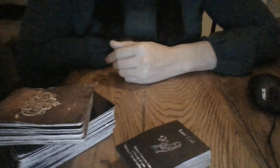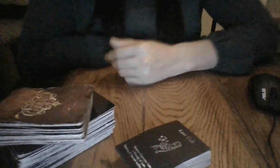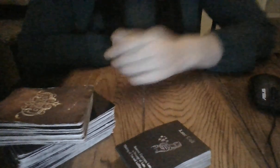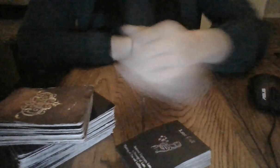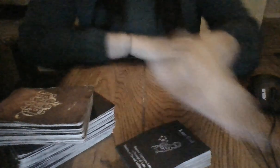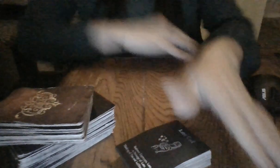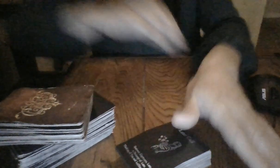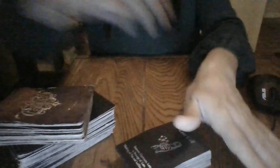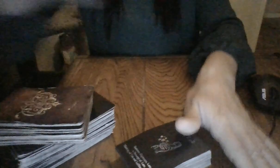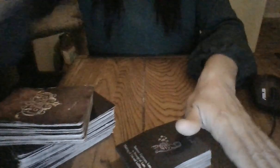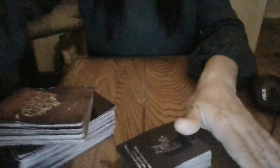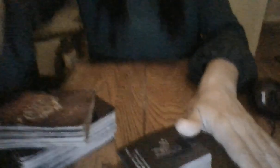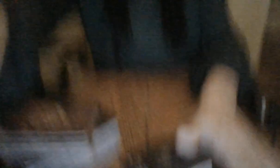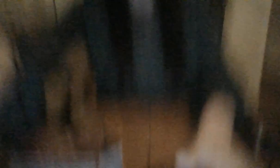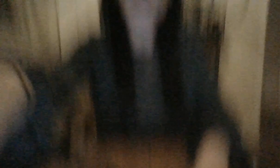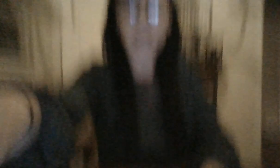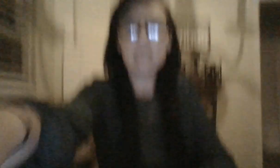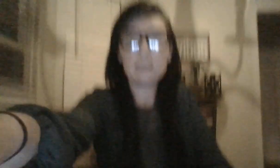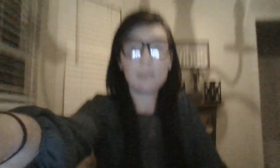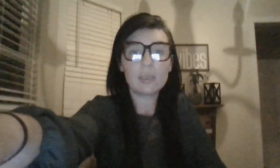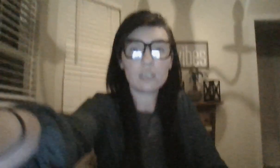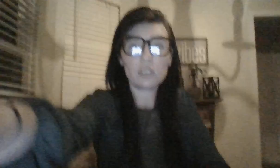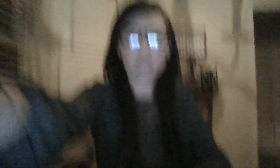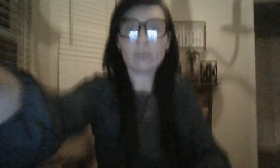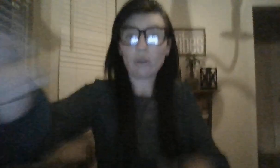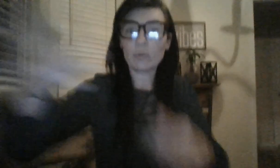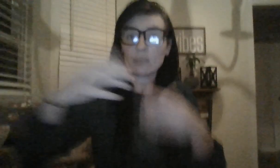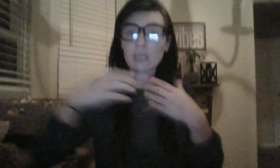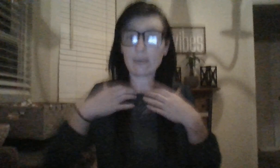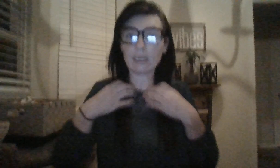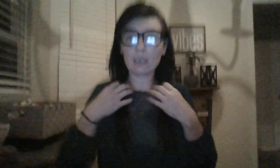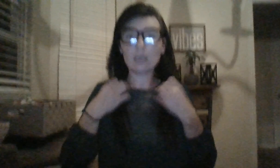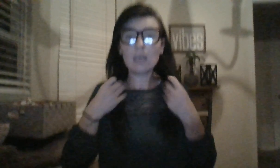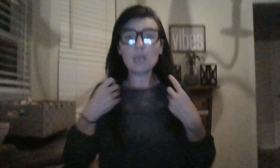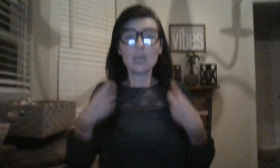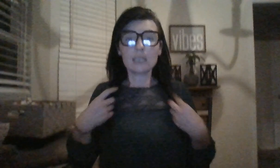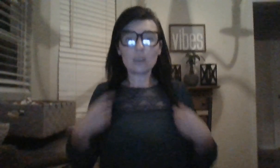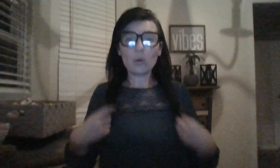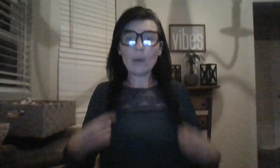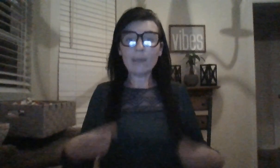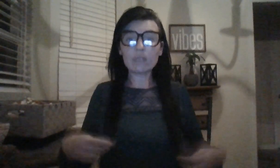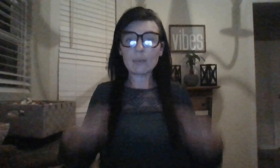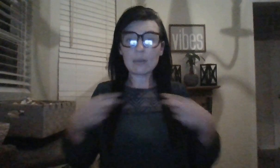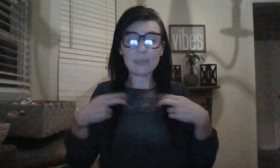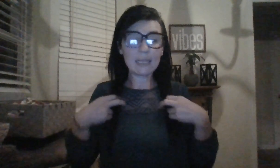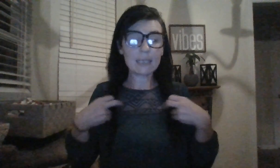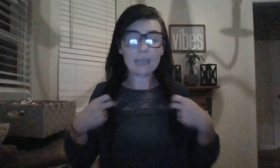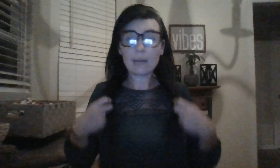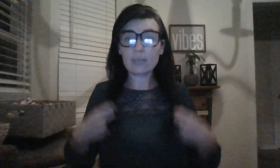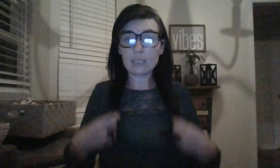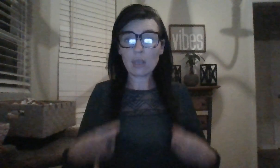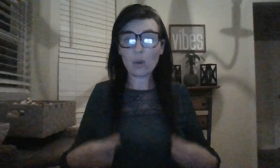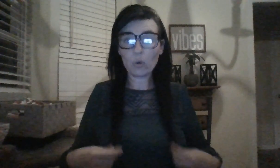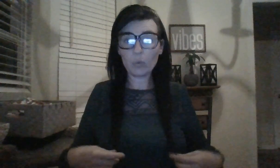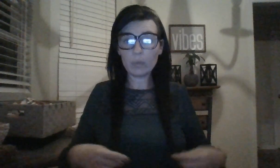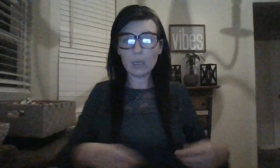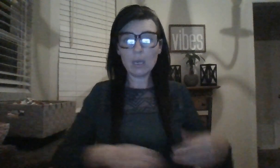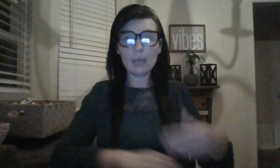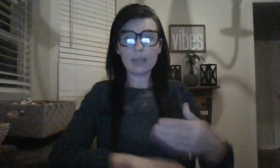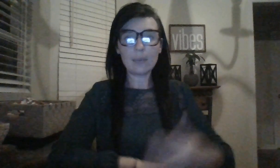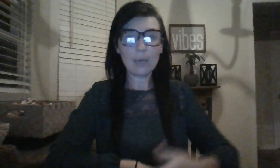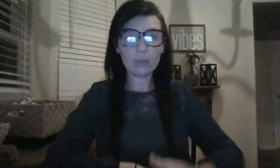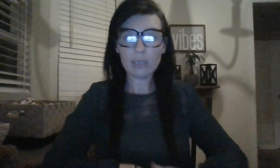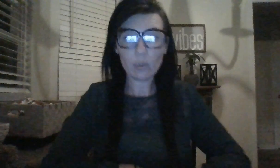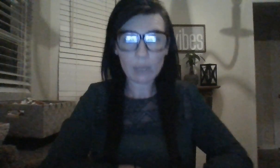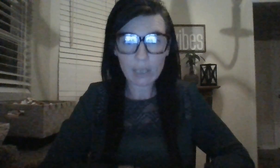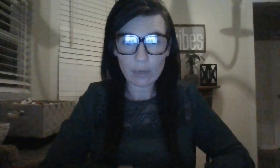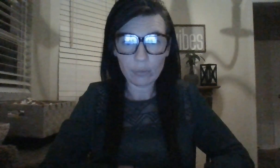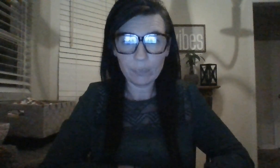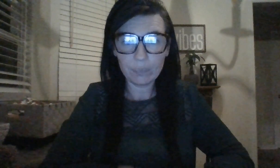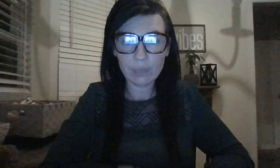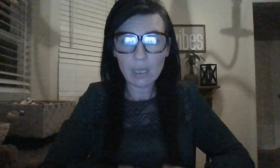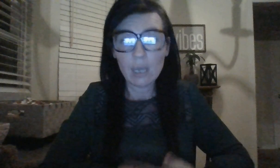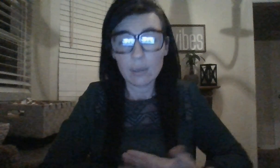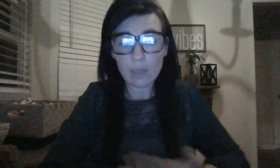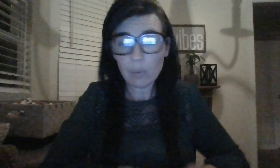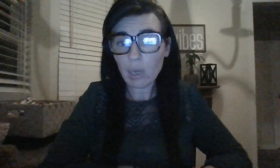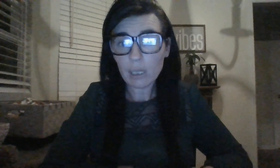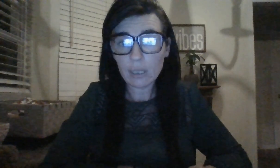Okay, heard this person is about to be pissed. But they should have known it was coming. So whoever's about to be kicked out of this home, they apparently don't want to go. They probably